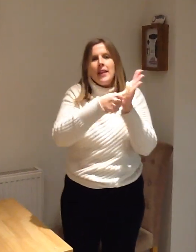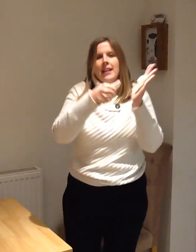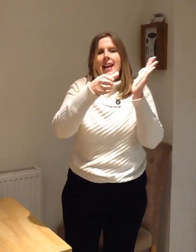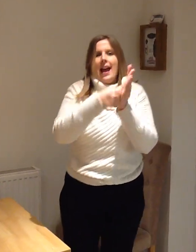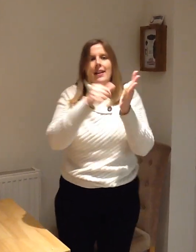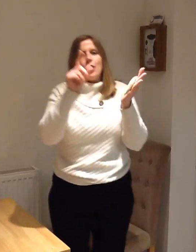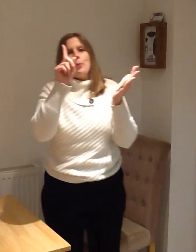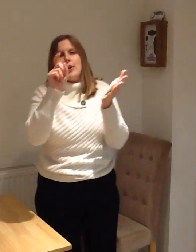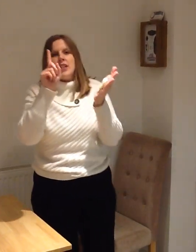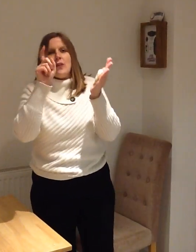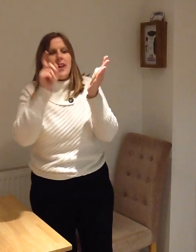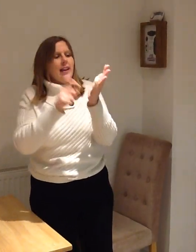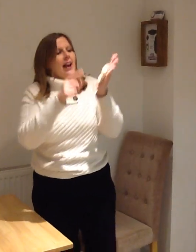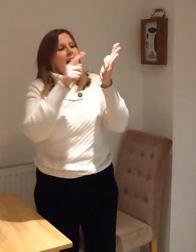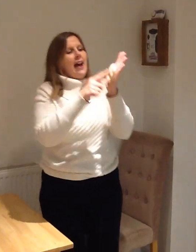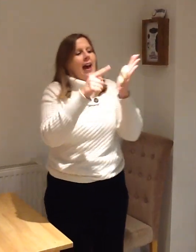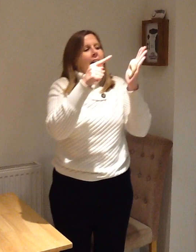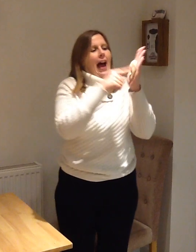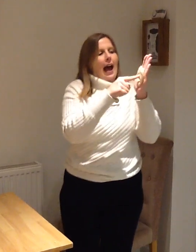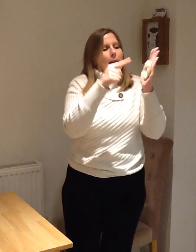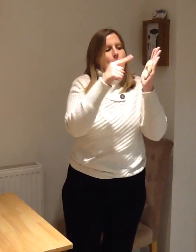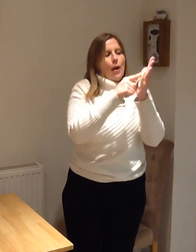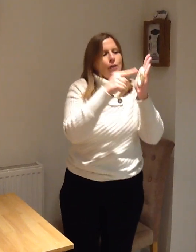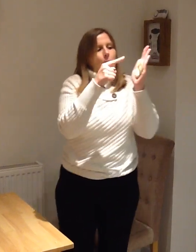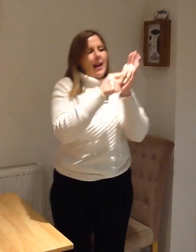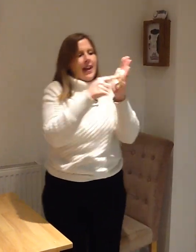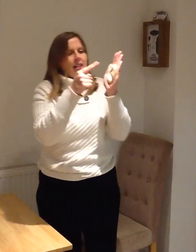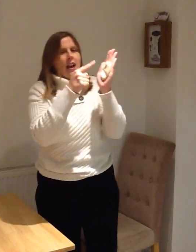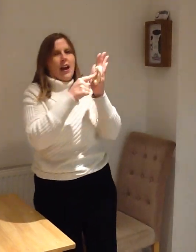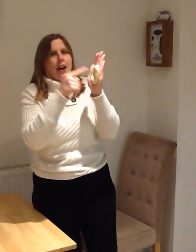Now get your pointy finger and poke the Play-Doh.